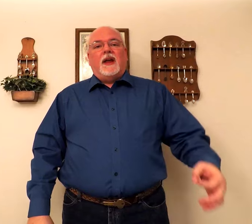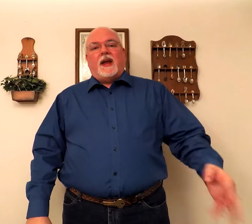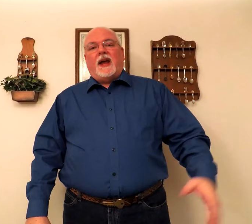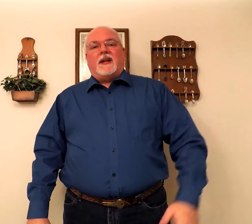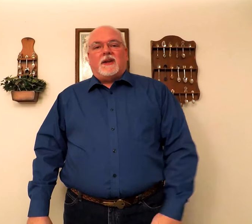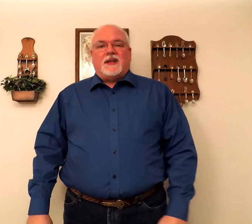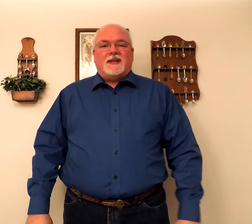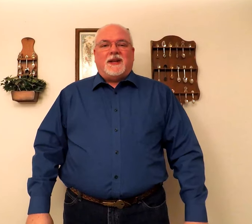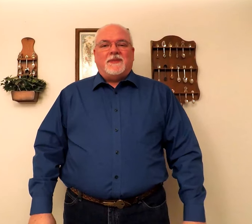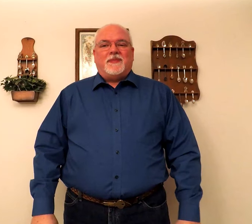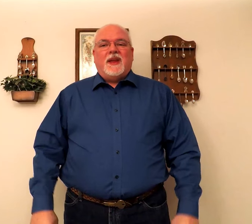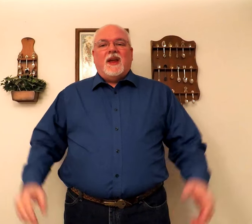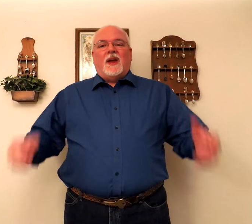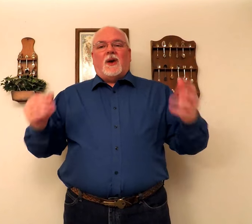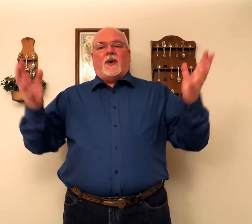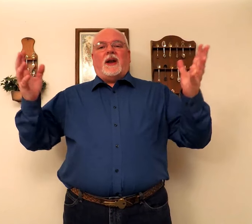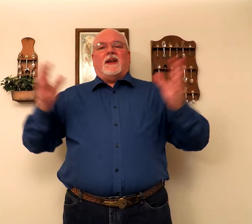at LTC. All right.